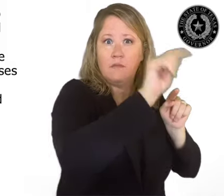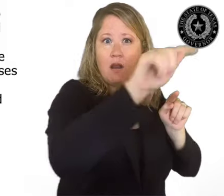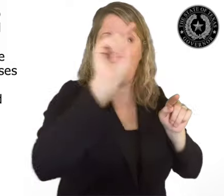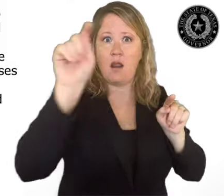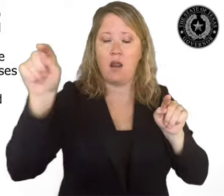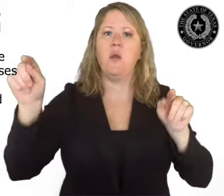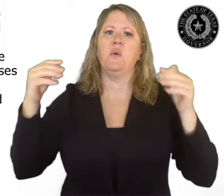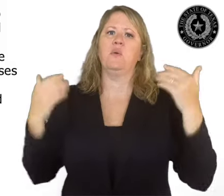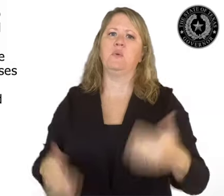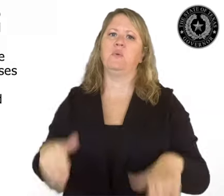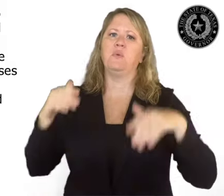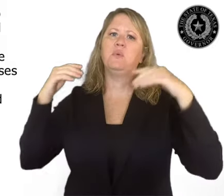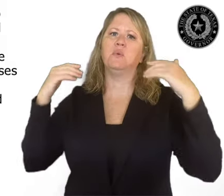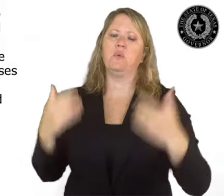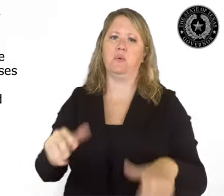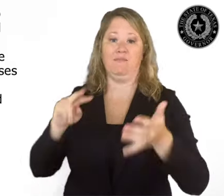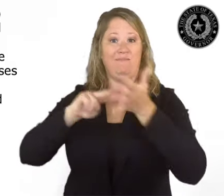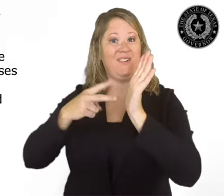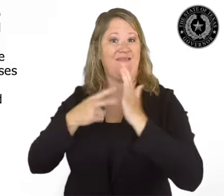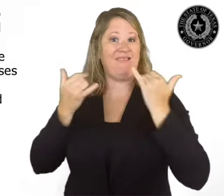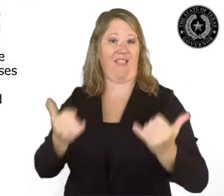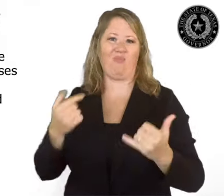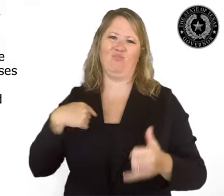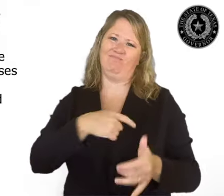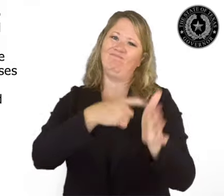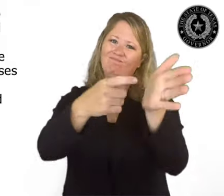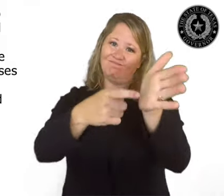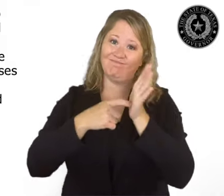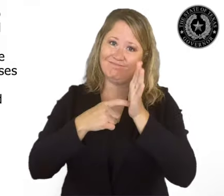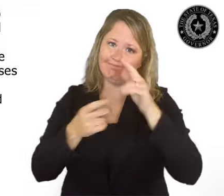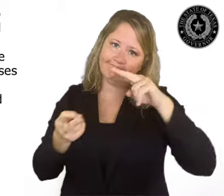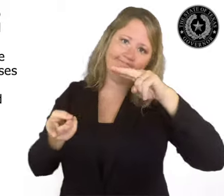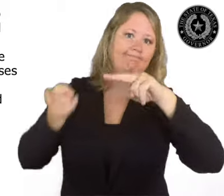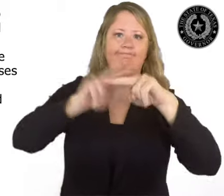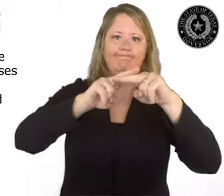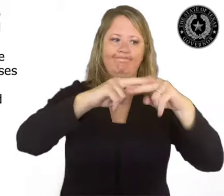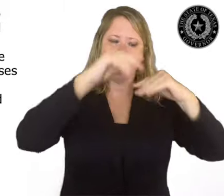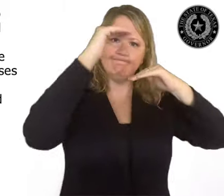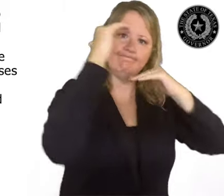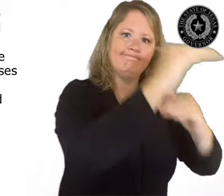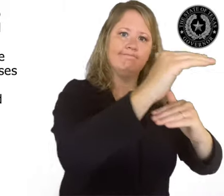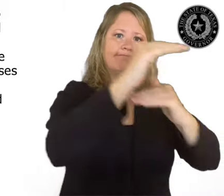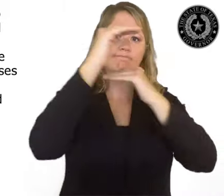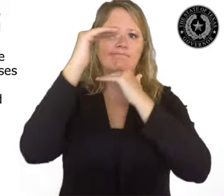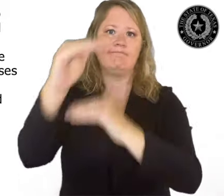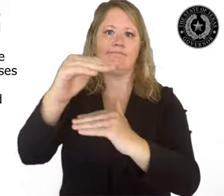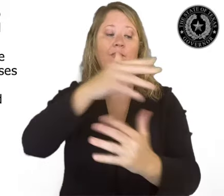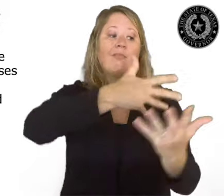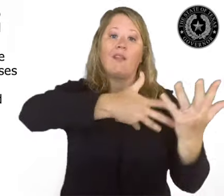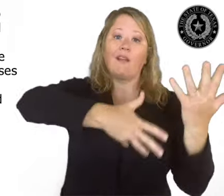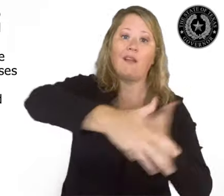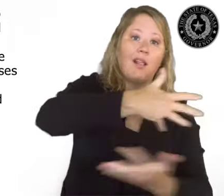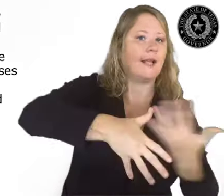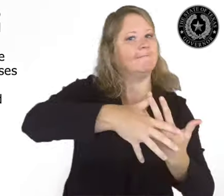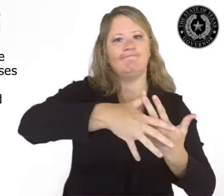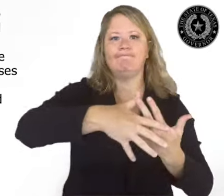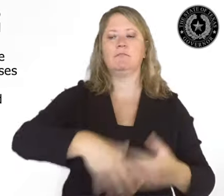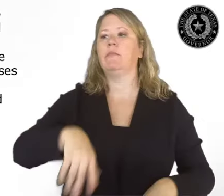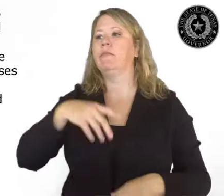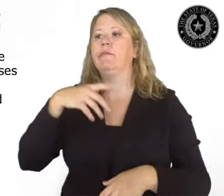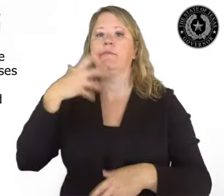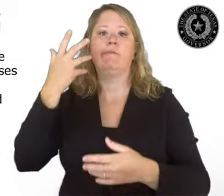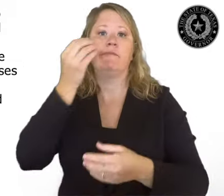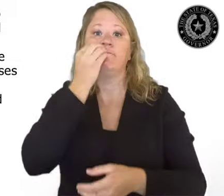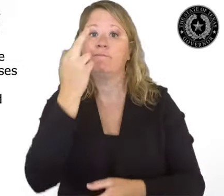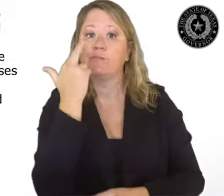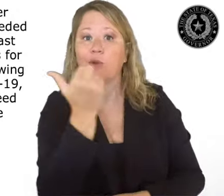-19 positivity rate and hospitalizations resulting from COVID-19, further measures are needed to achieve the least